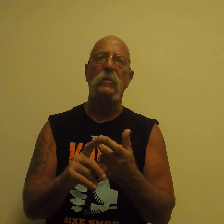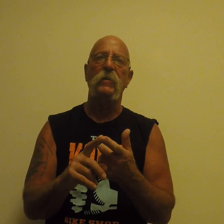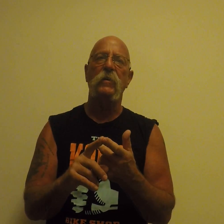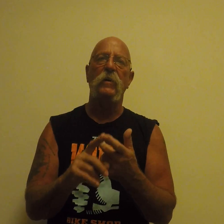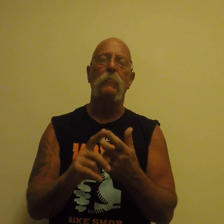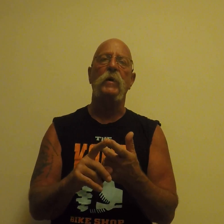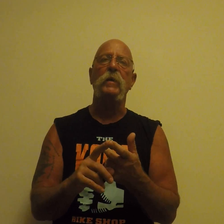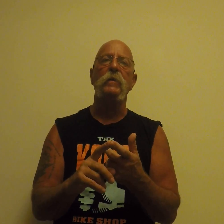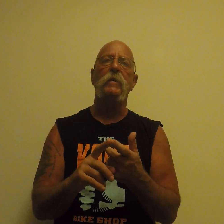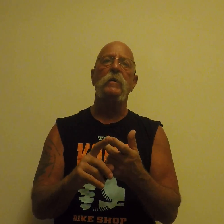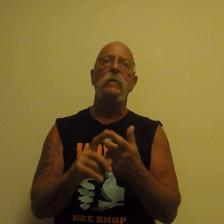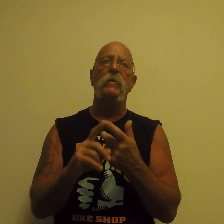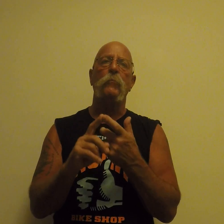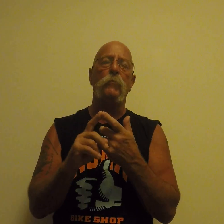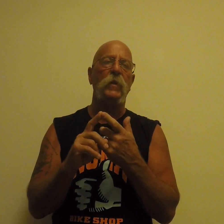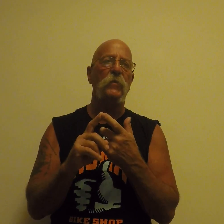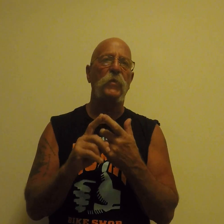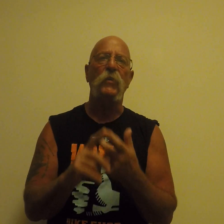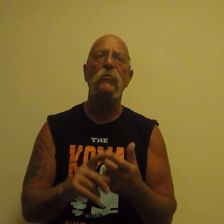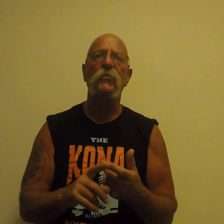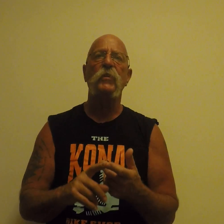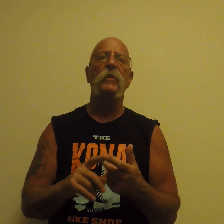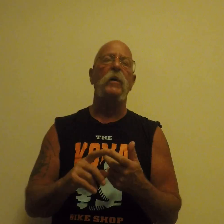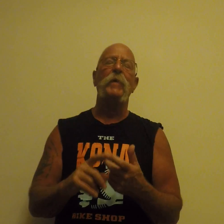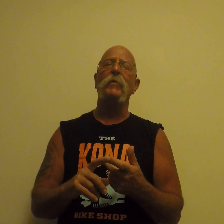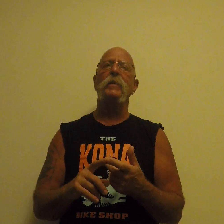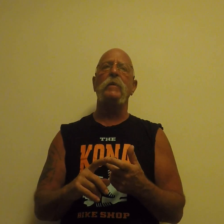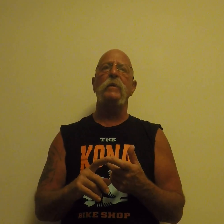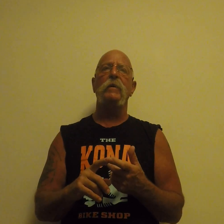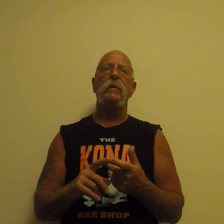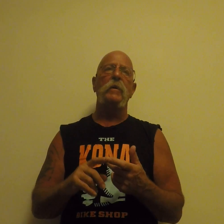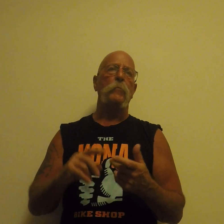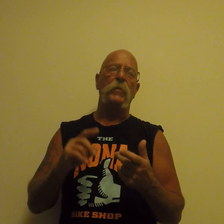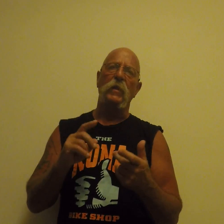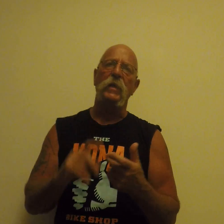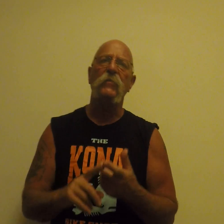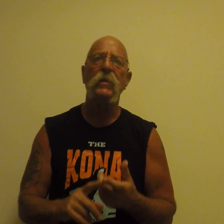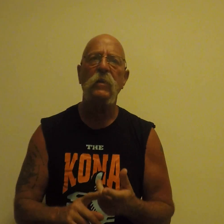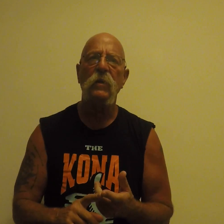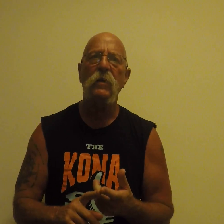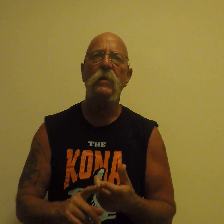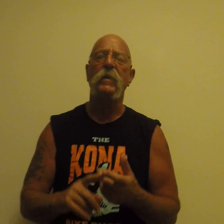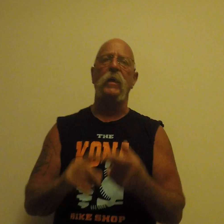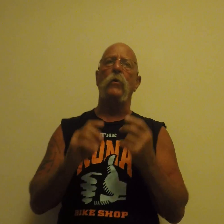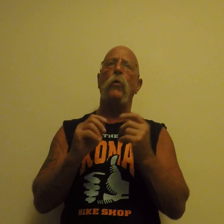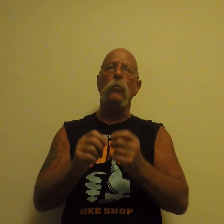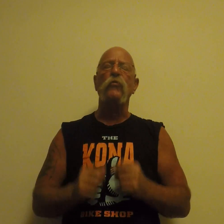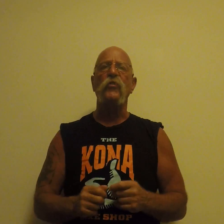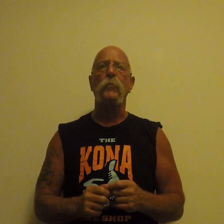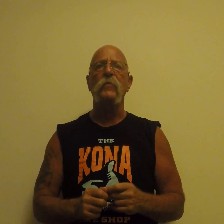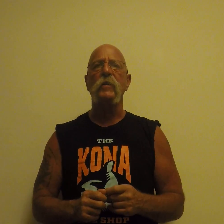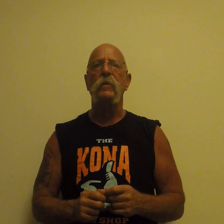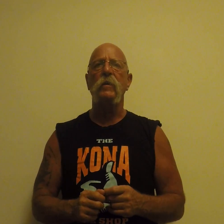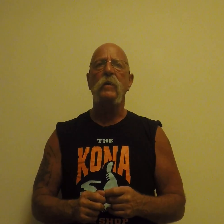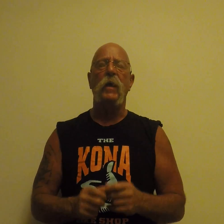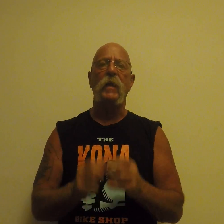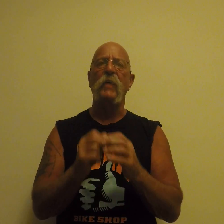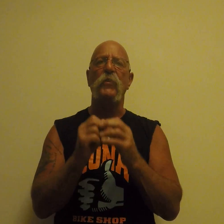of mind. Be at the use about it. Believe it. Take ownership of it. And have the